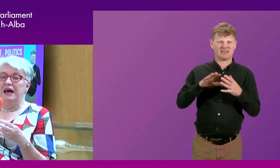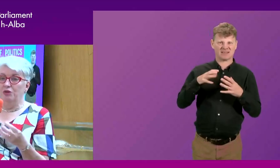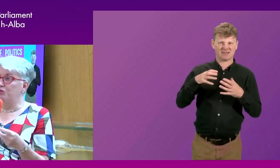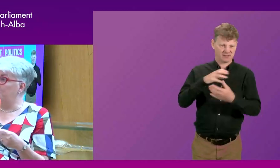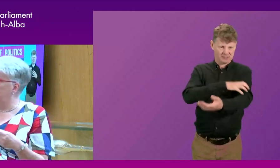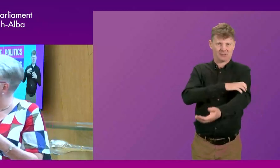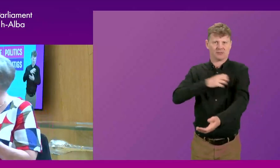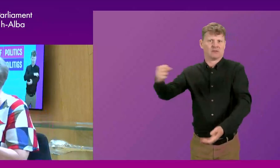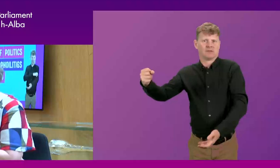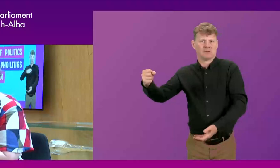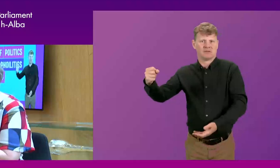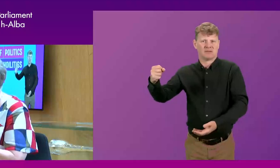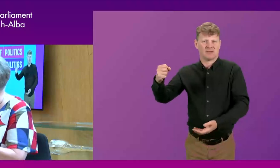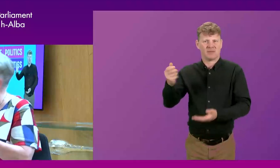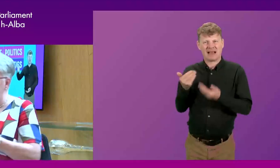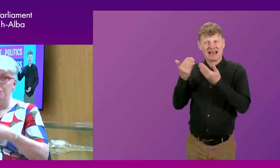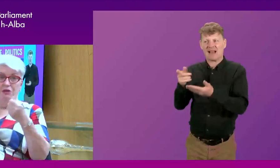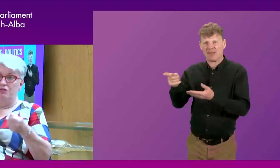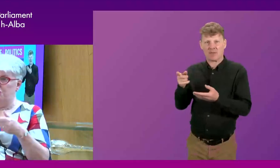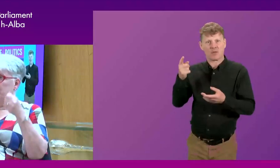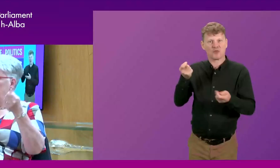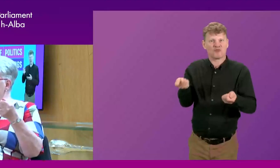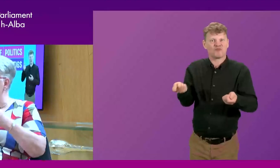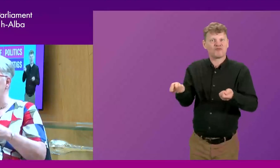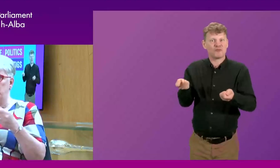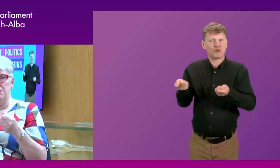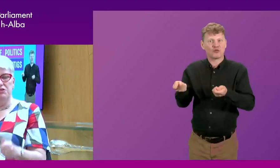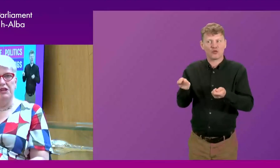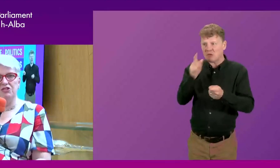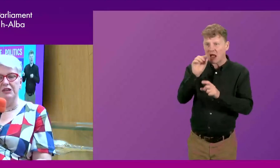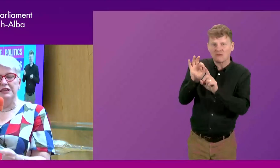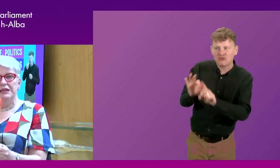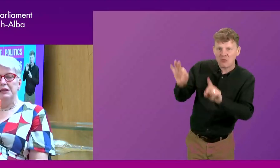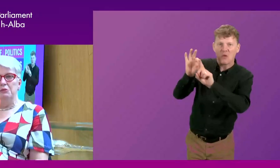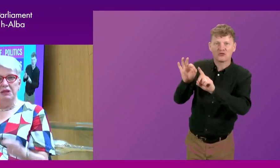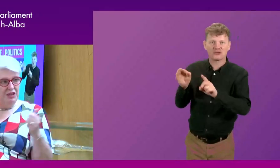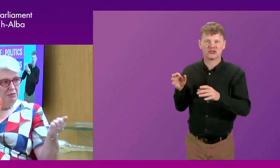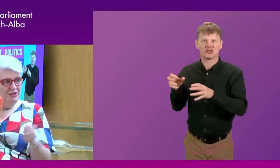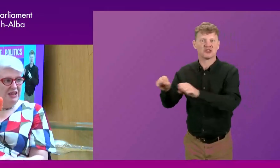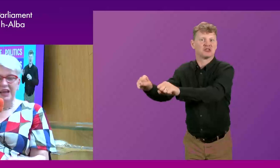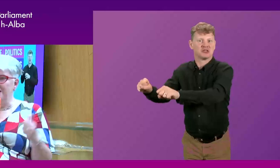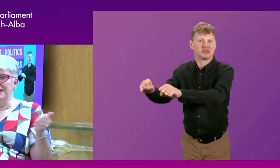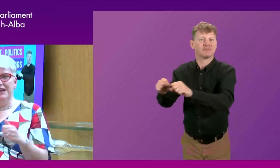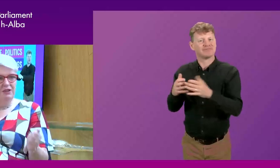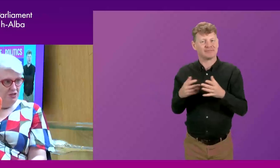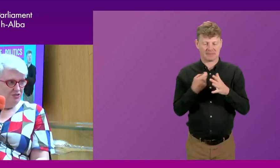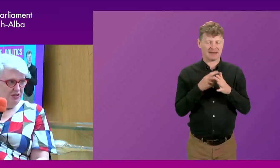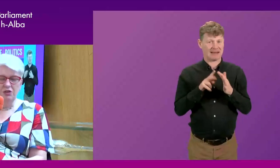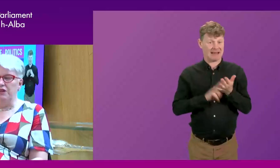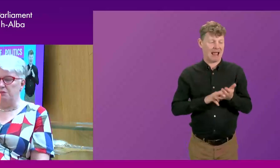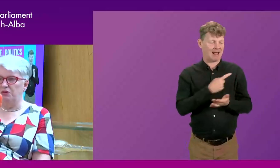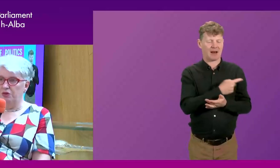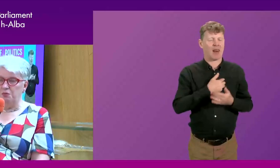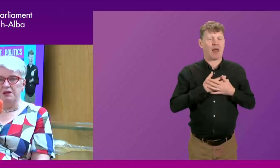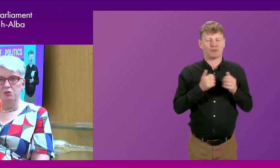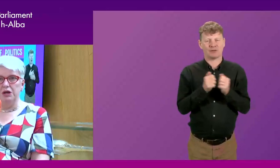and also gives them a bit of that control freakery because there's the promotion prospects, etc. But to come back to Ken, and he and I love to disagree